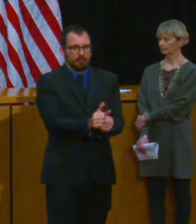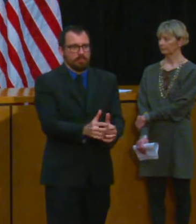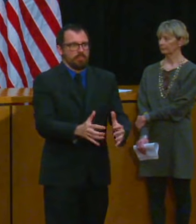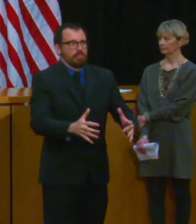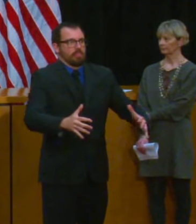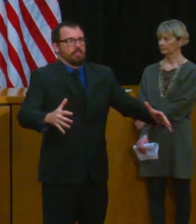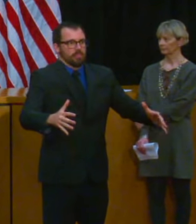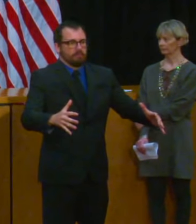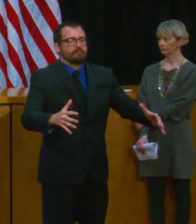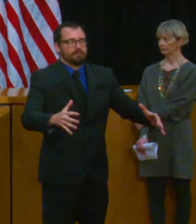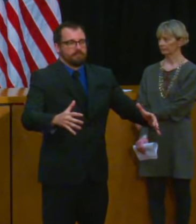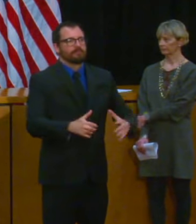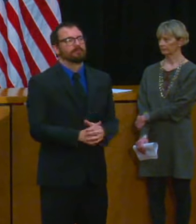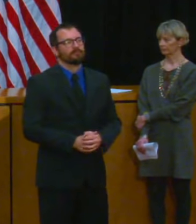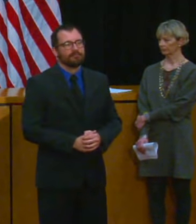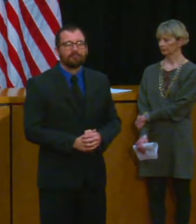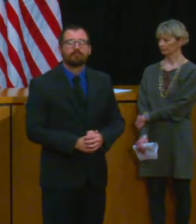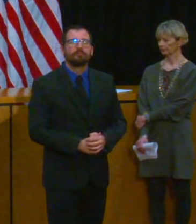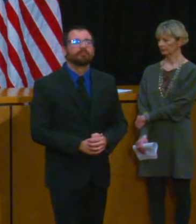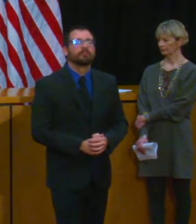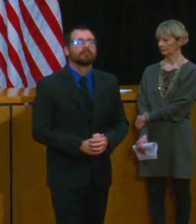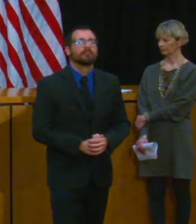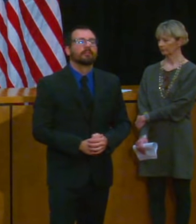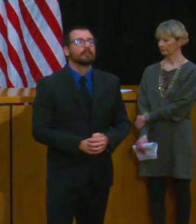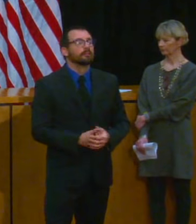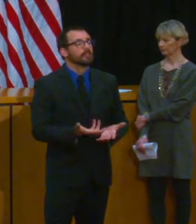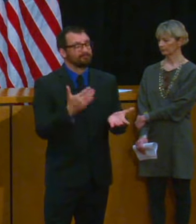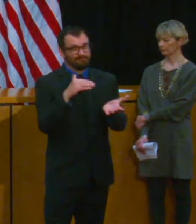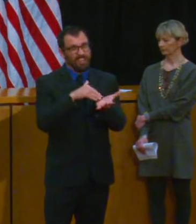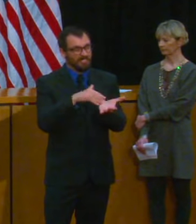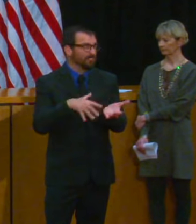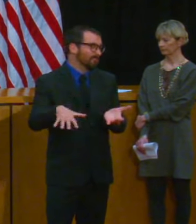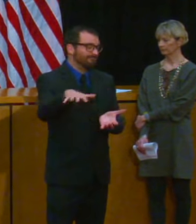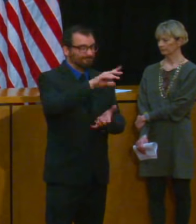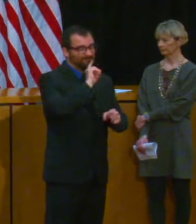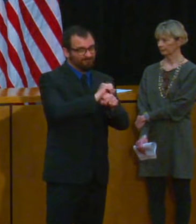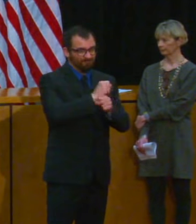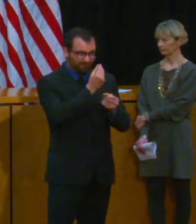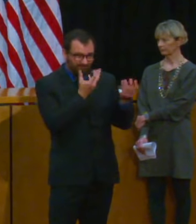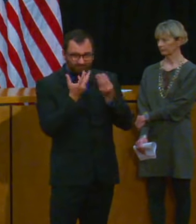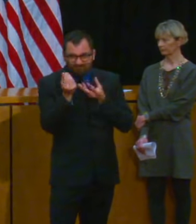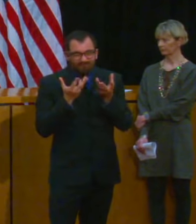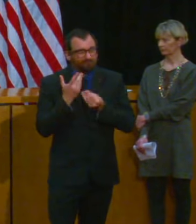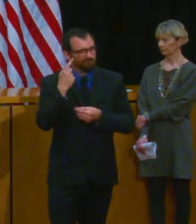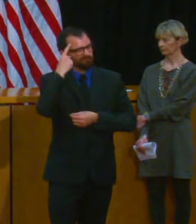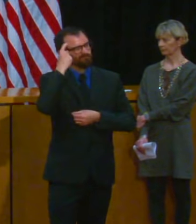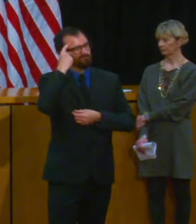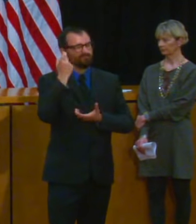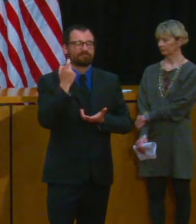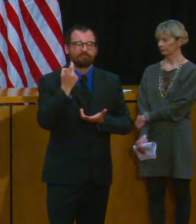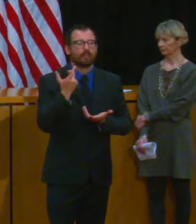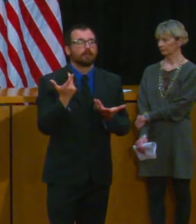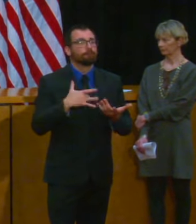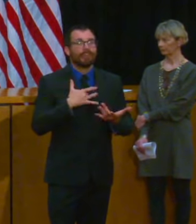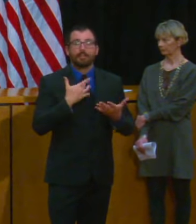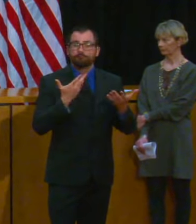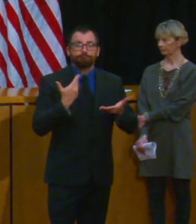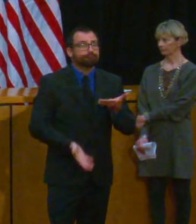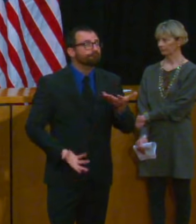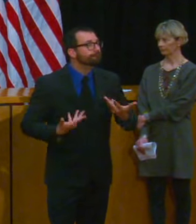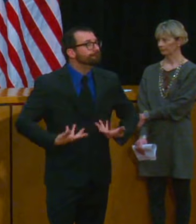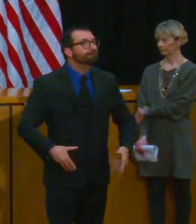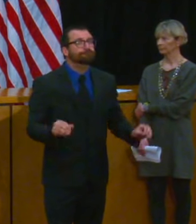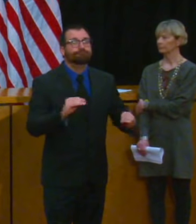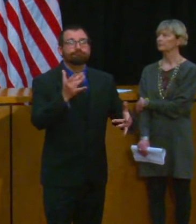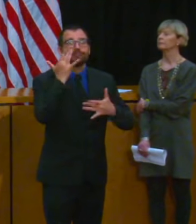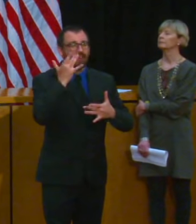positive actually never show any symptoms at all originally when we first started putting this together we projected that a person would have around